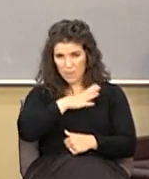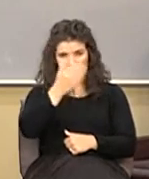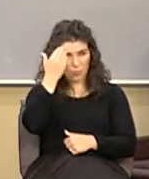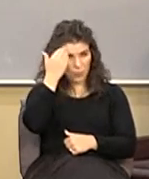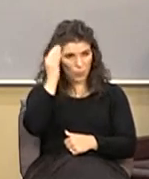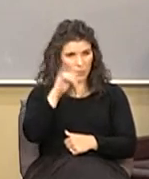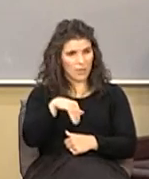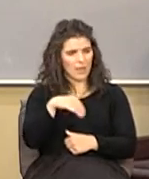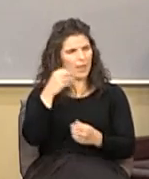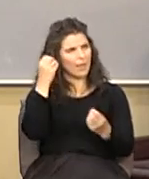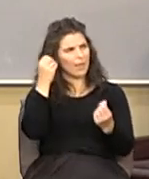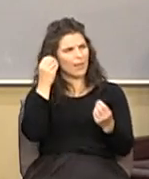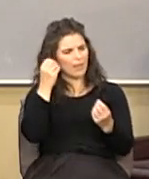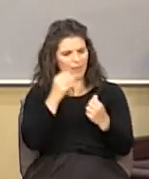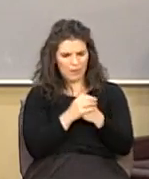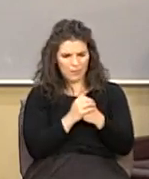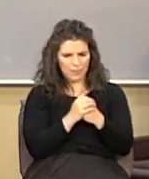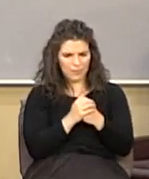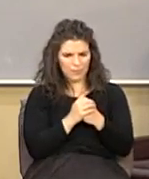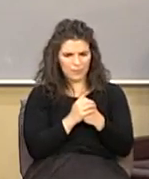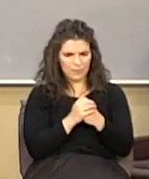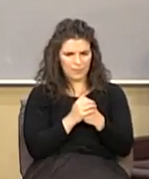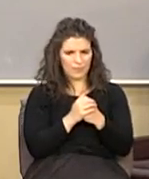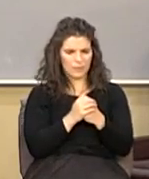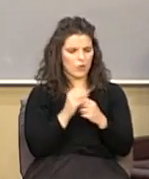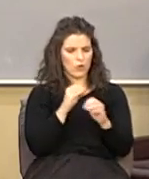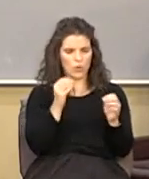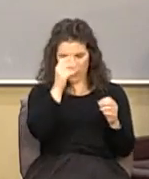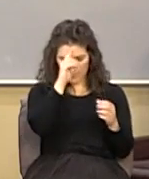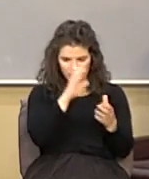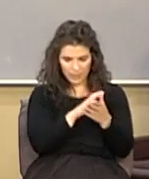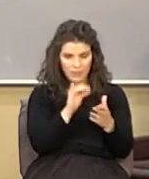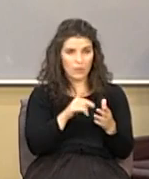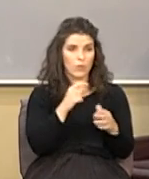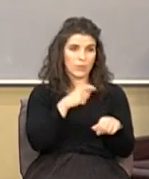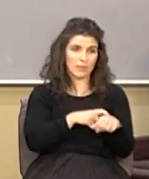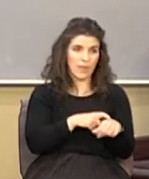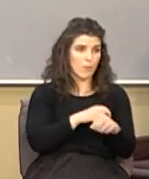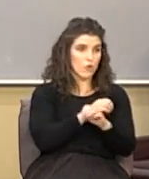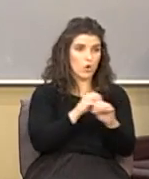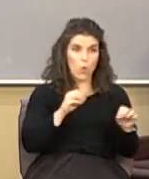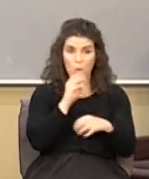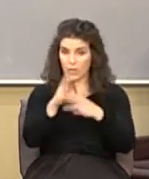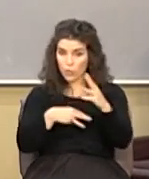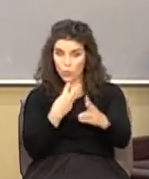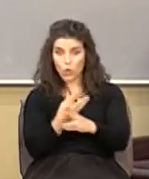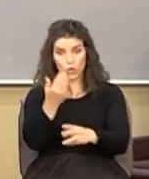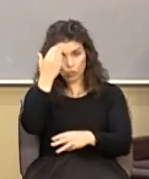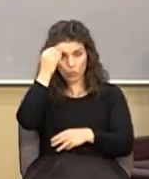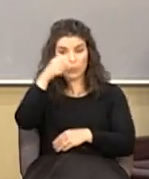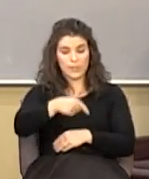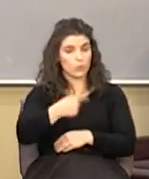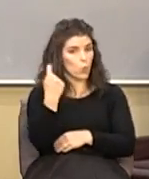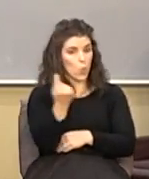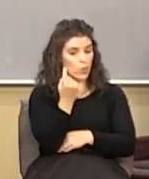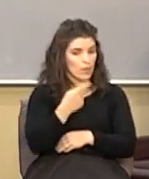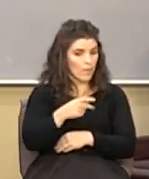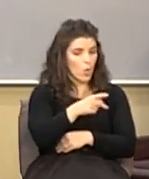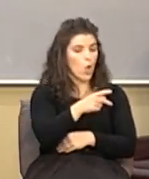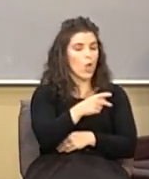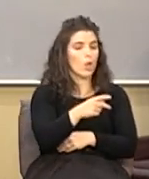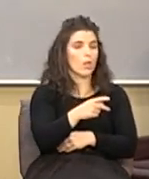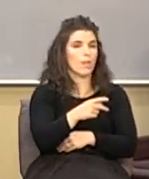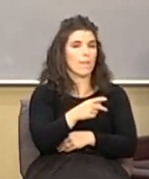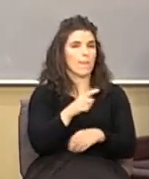I think about that sometimes people say well there's nobody in my town believes any of this well there was a time when Paul said nobody in the world knew this and yet